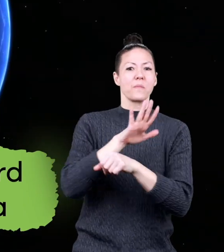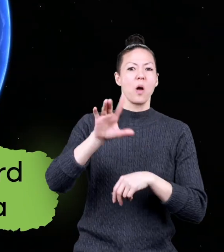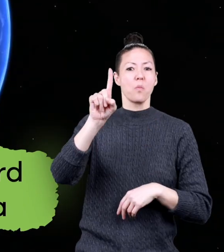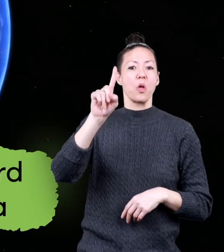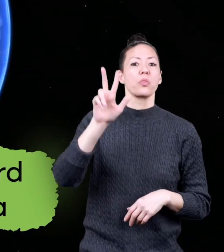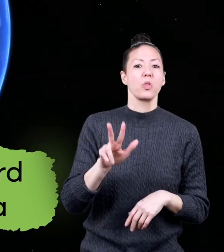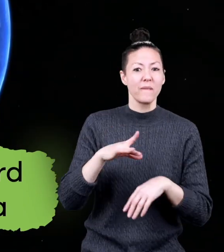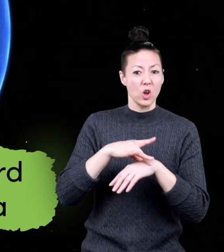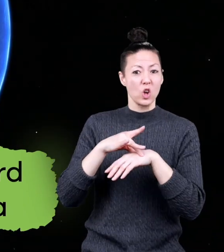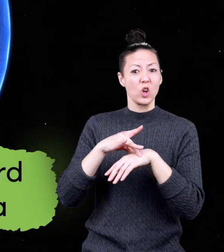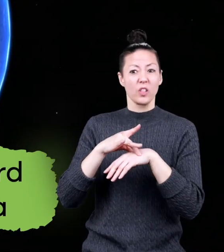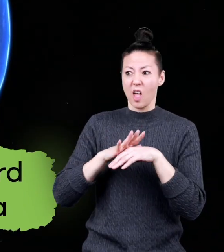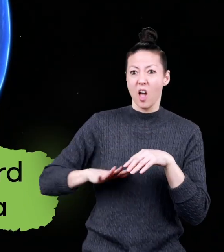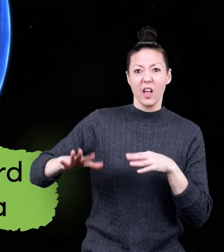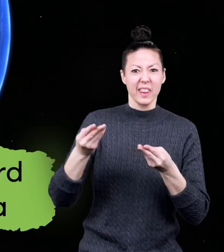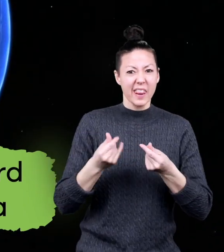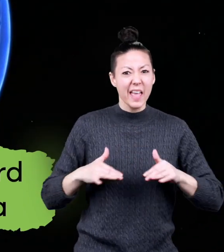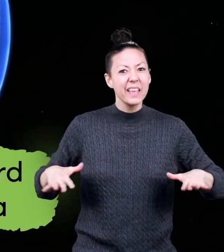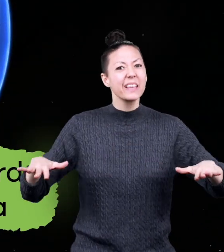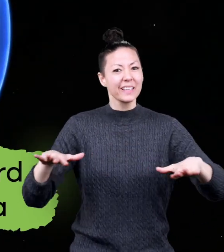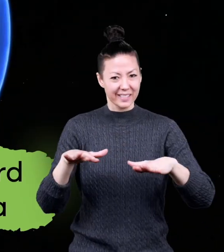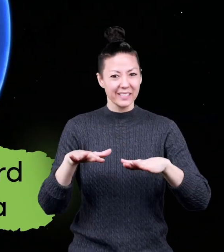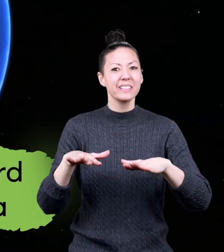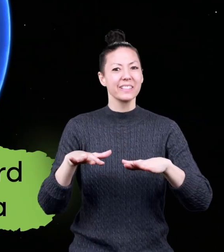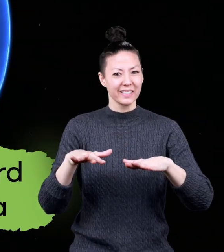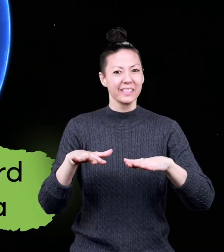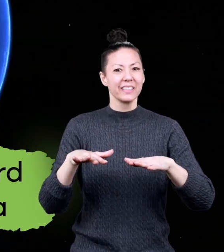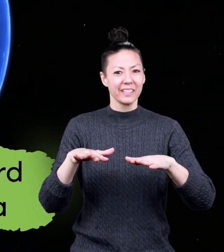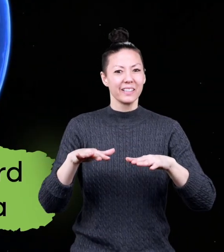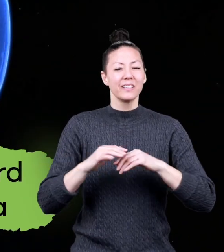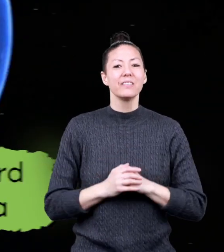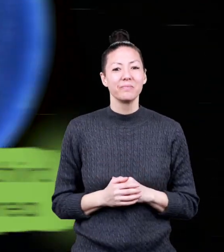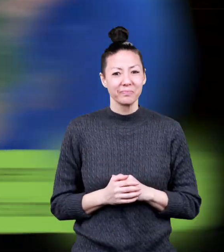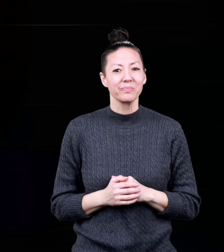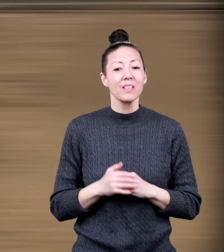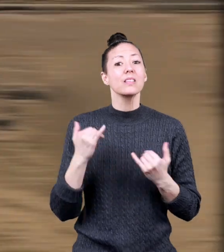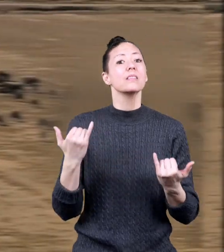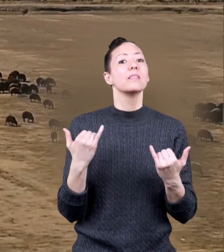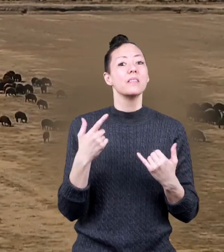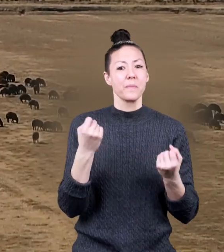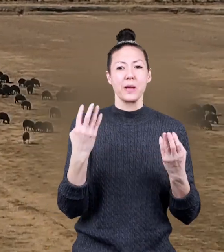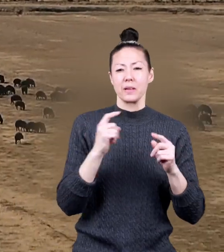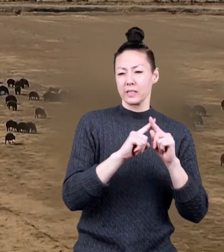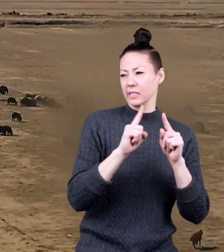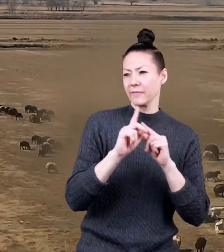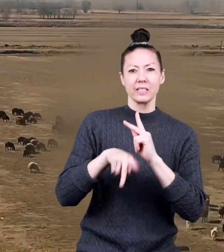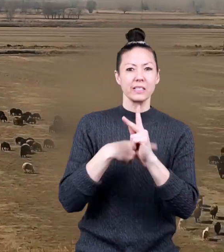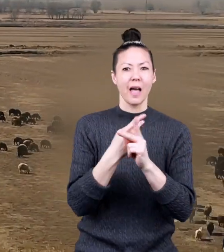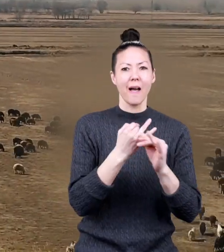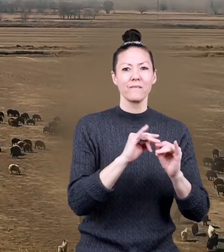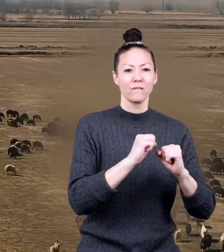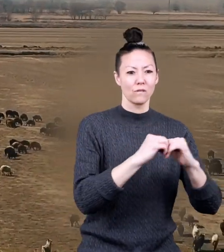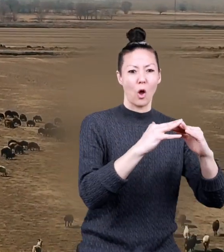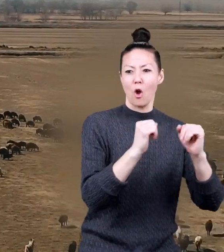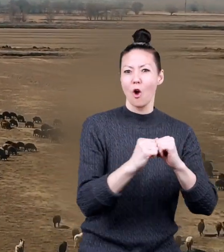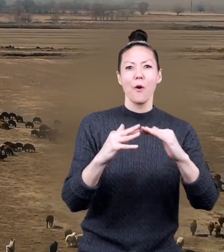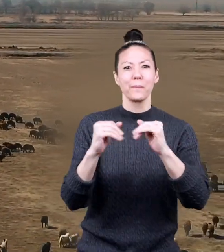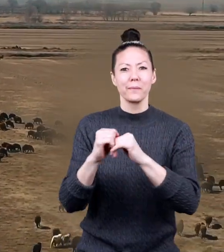over one-third of the Earth's entire land area, which means there are many different types formed